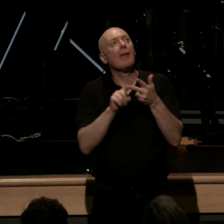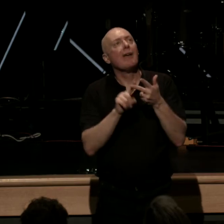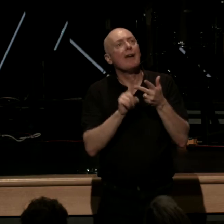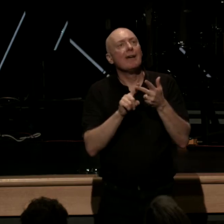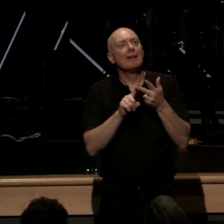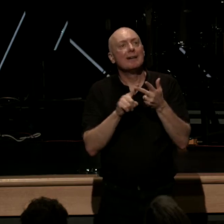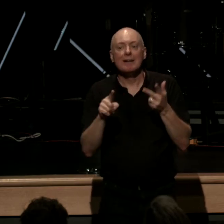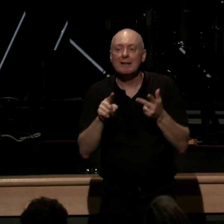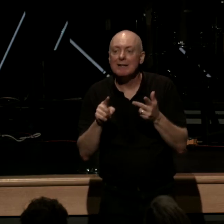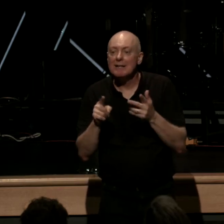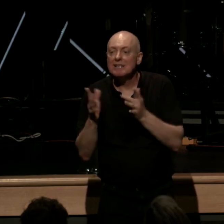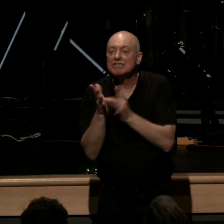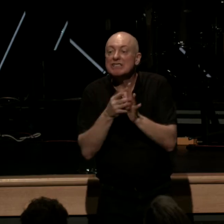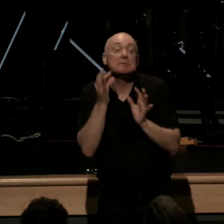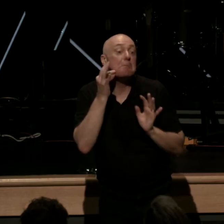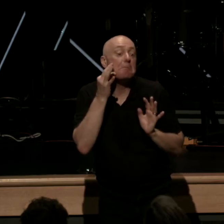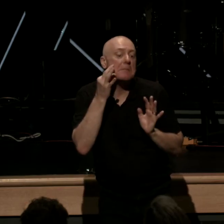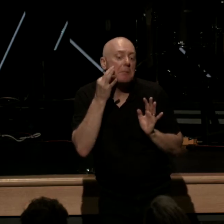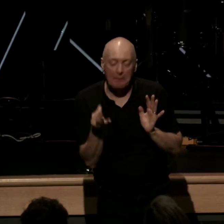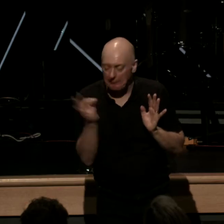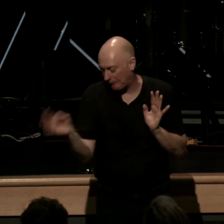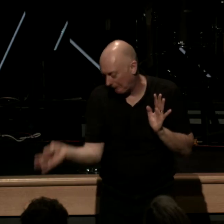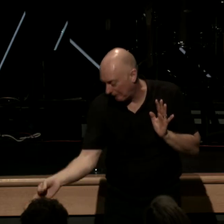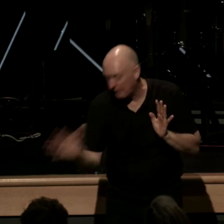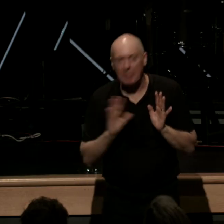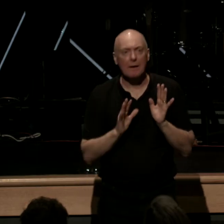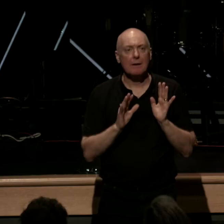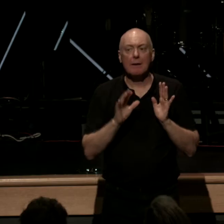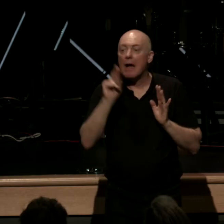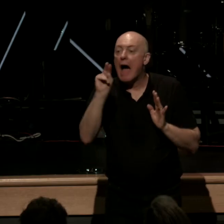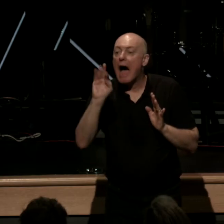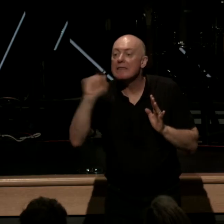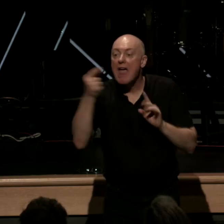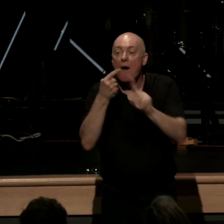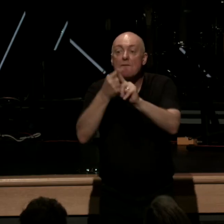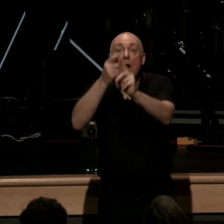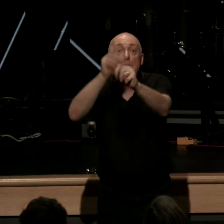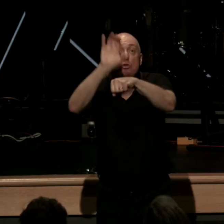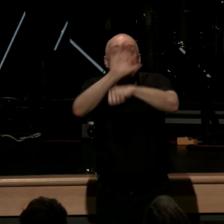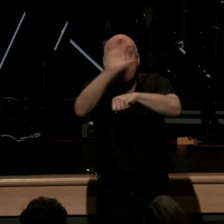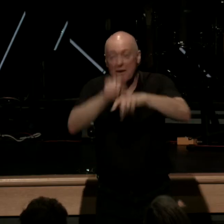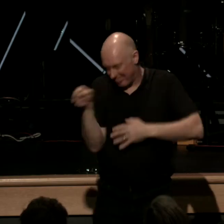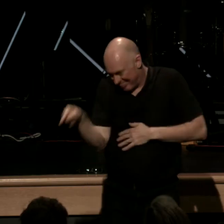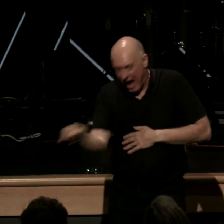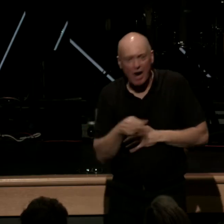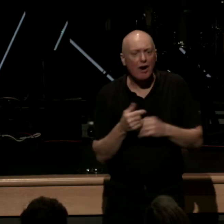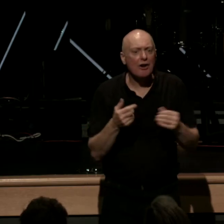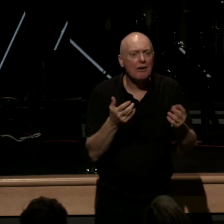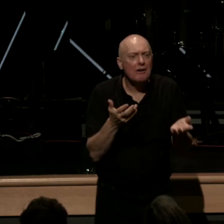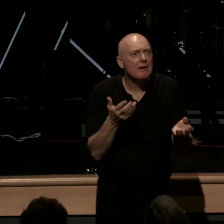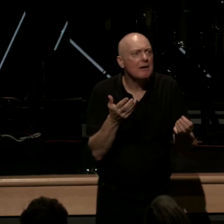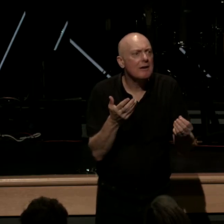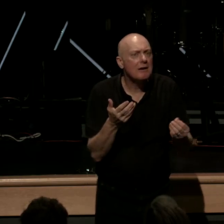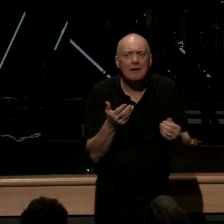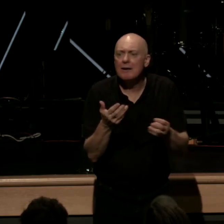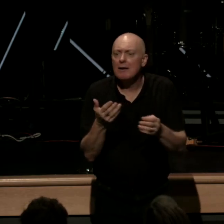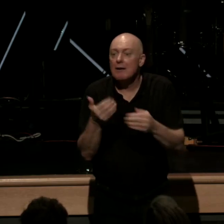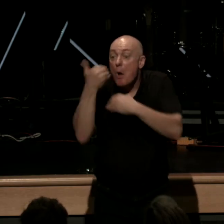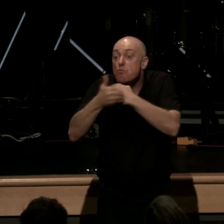from Jesus beard you could see a nail from the cross you can see a piece of bread from the Lord's